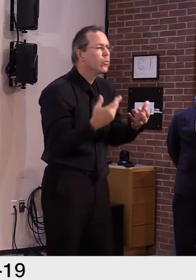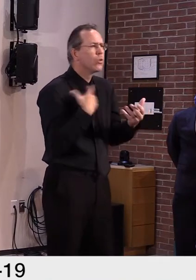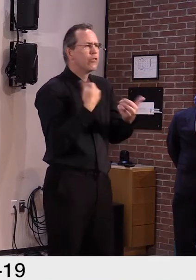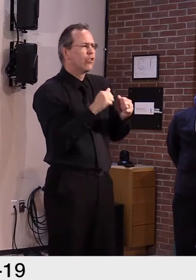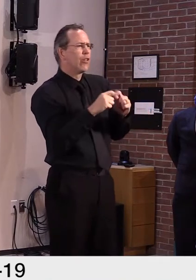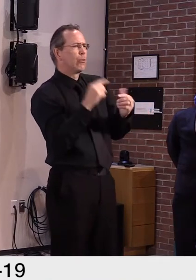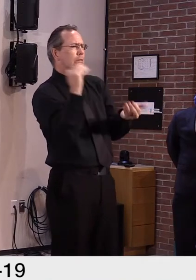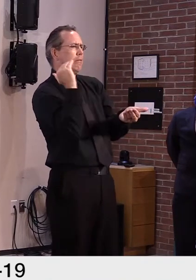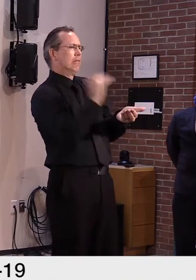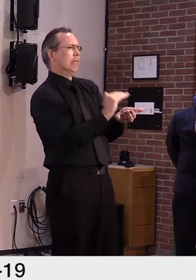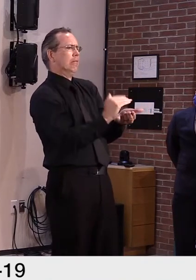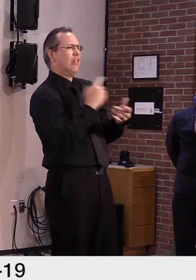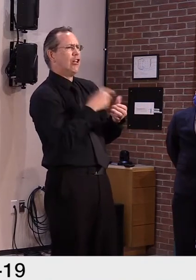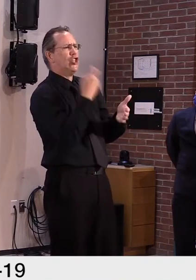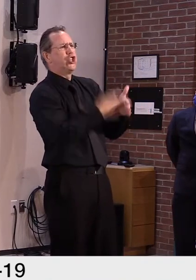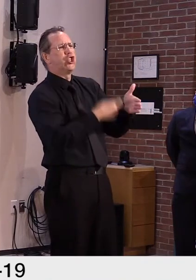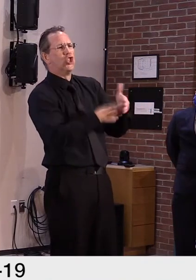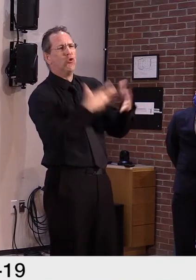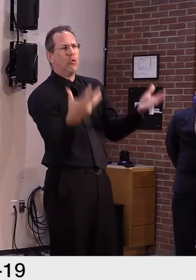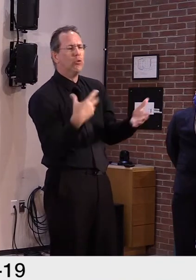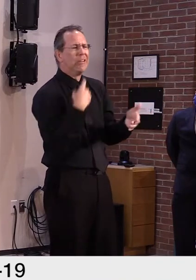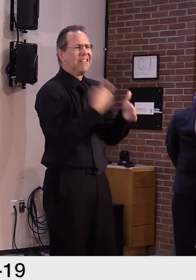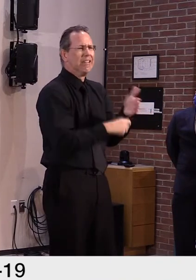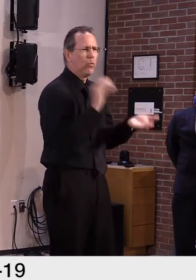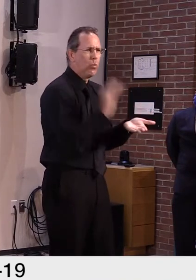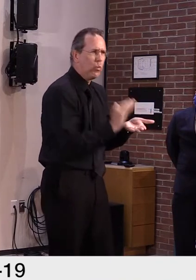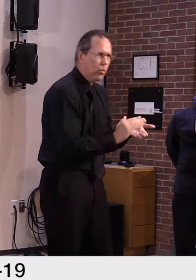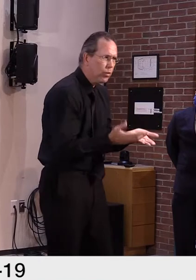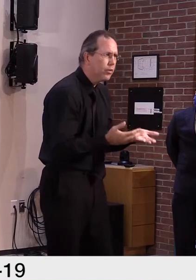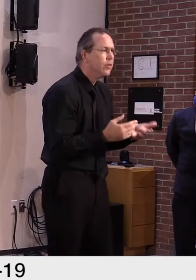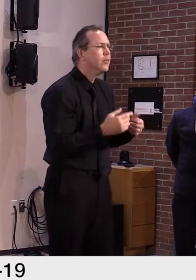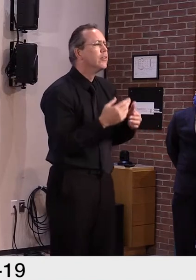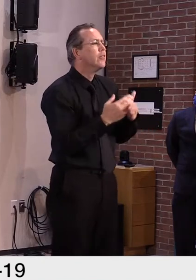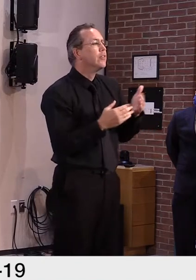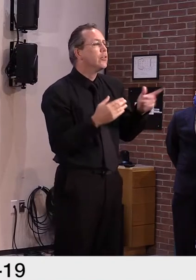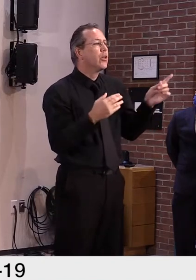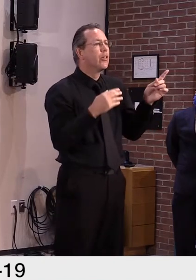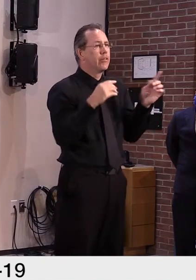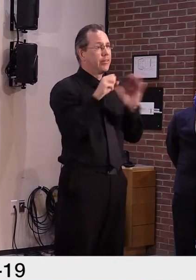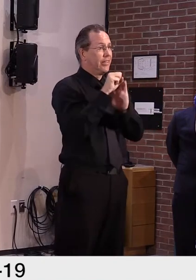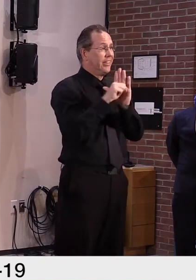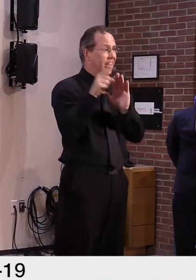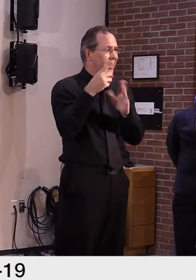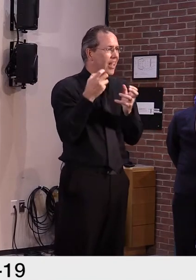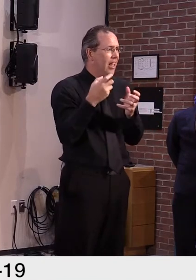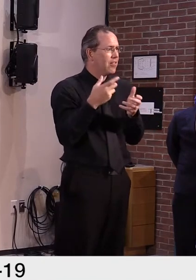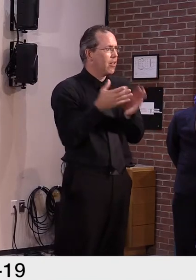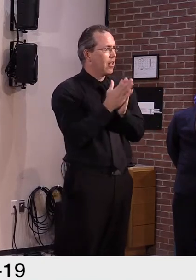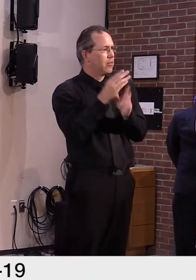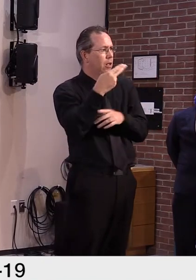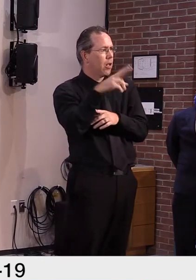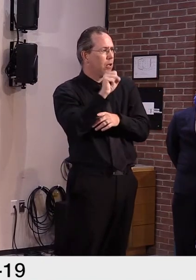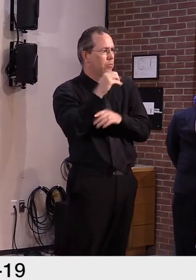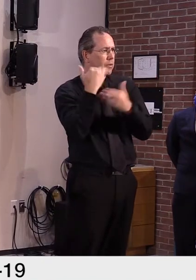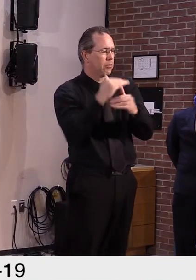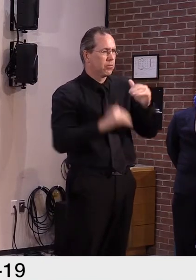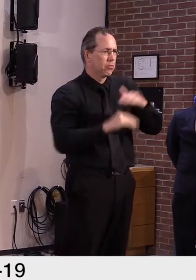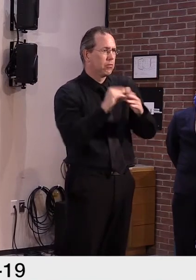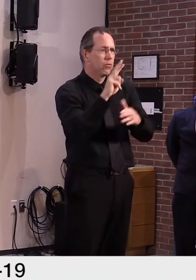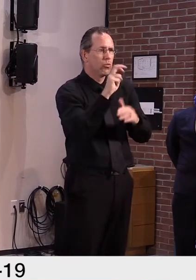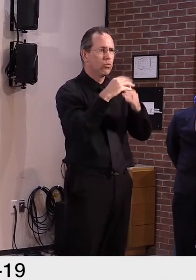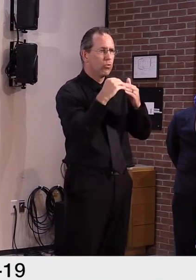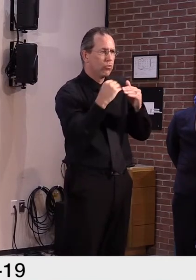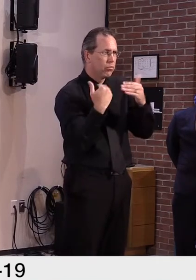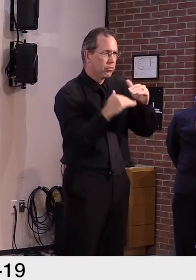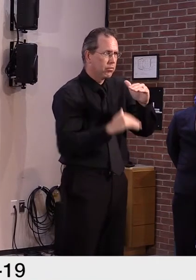hubs is they've asked them to charge no more than $200 a week for families. We do have some hubs that are around